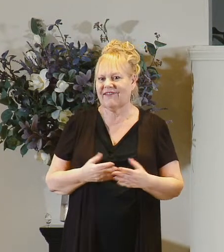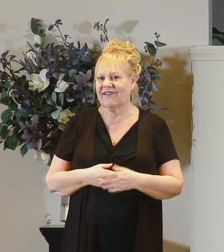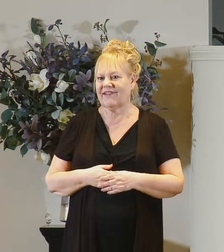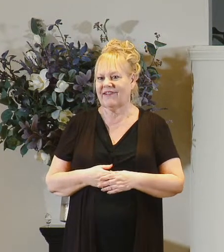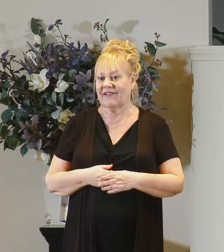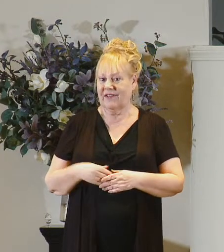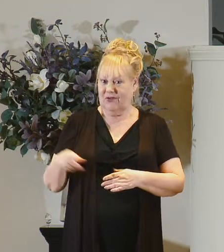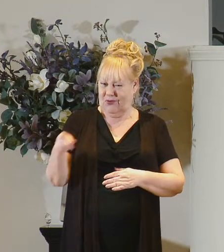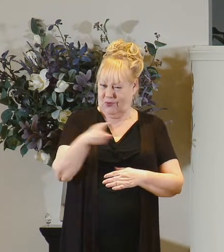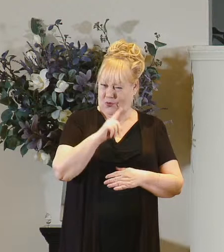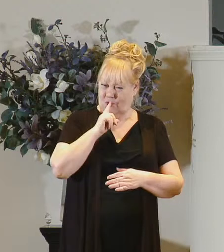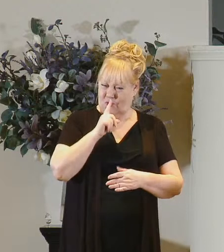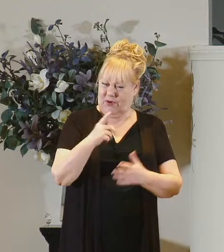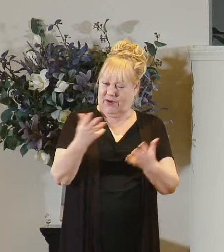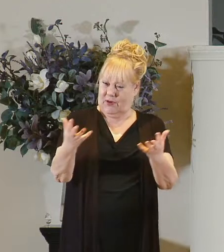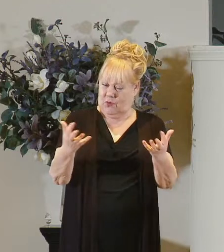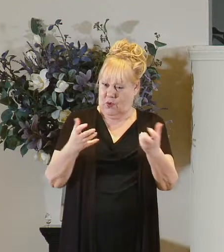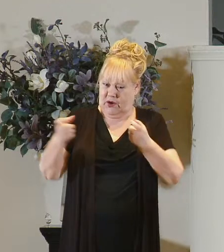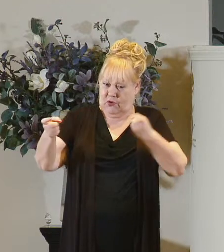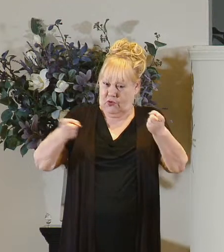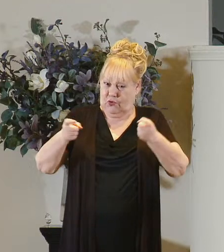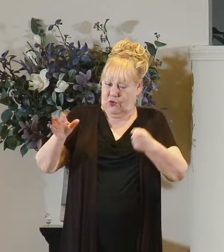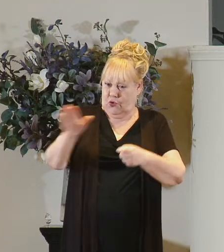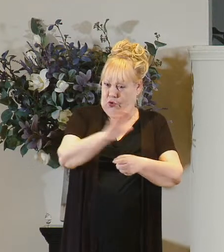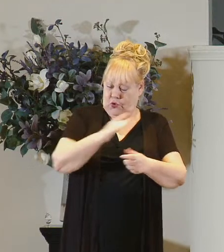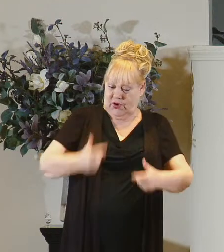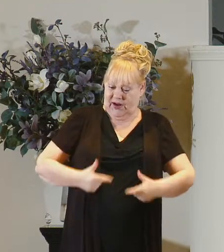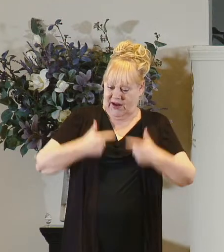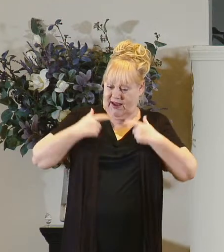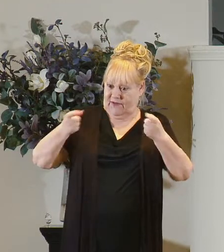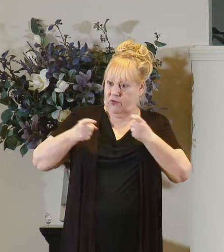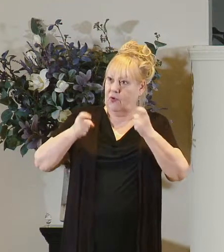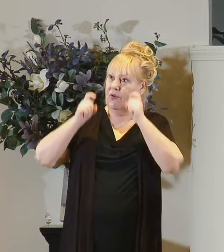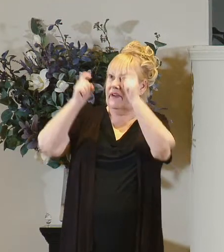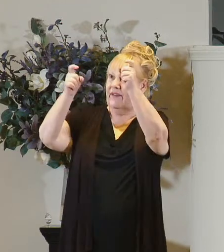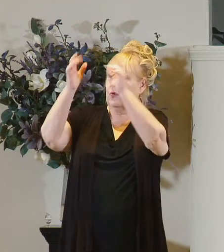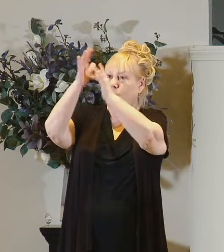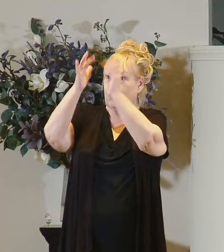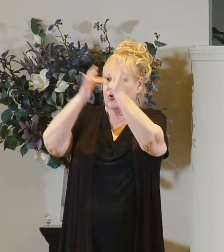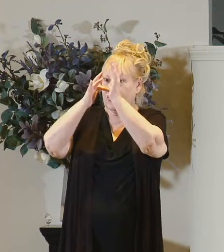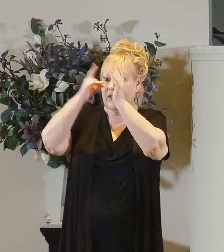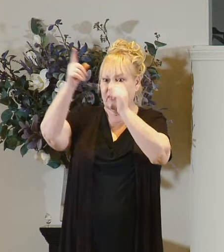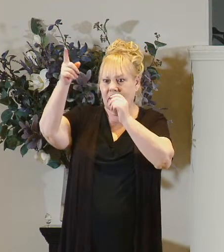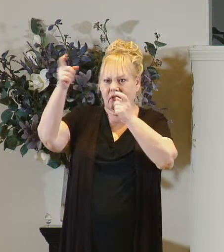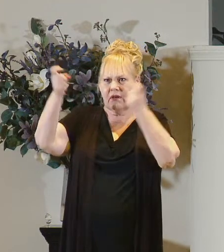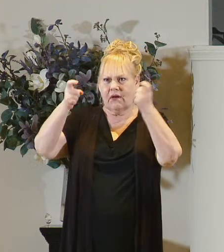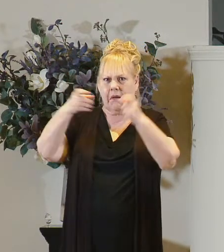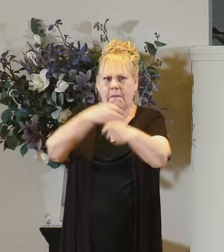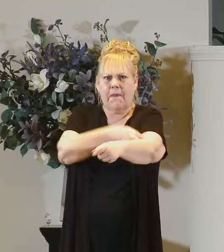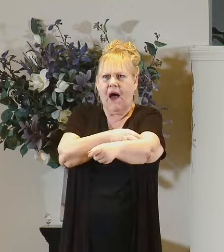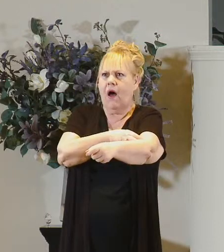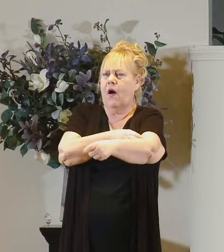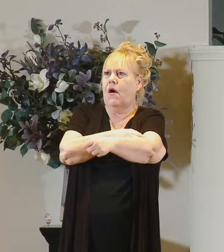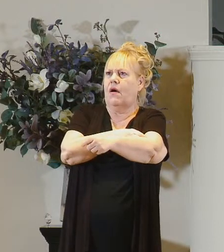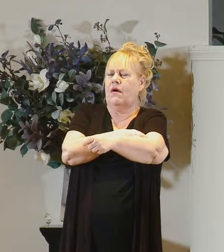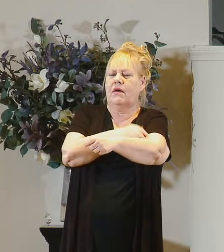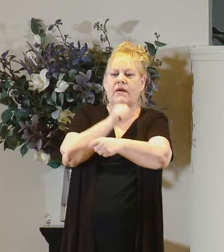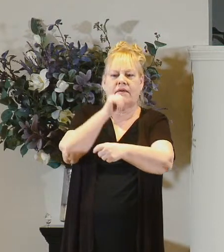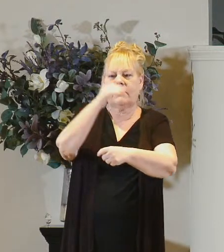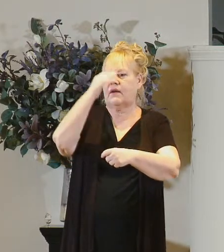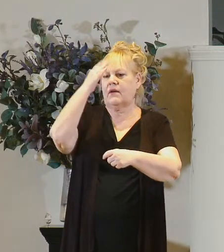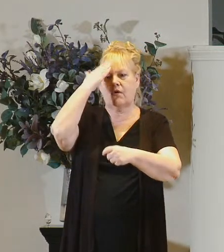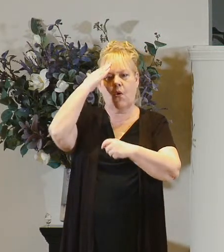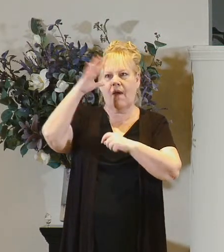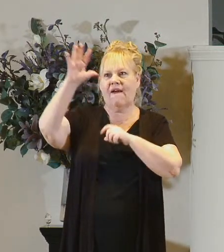do you really want to give control of your life to jesus knowing that it's not going to be a 50